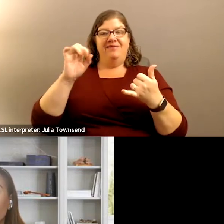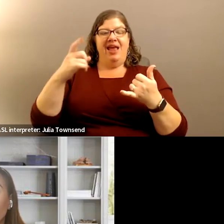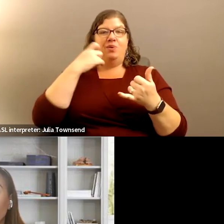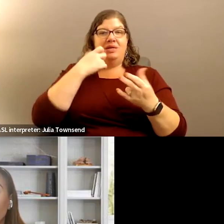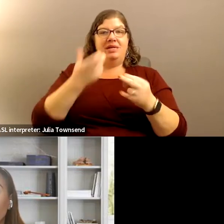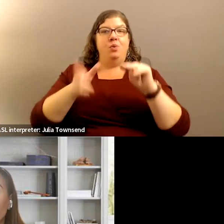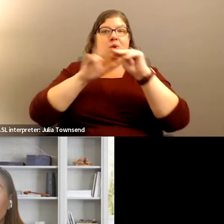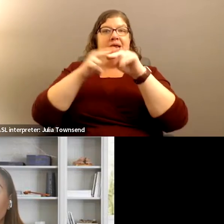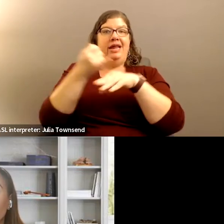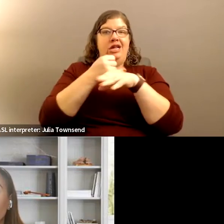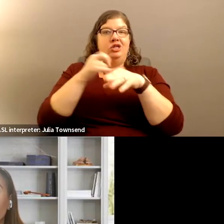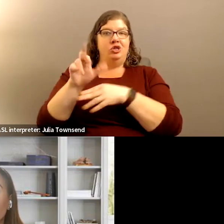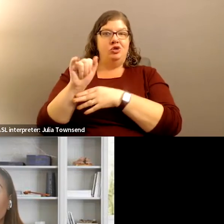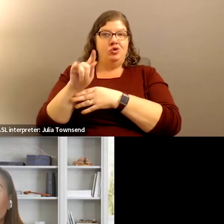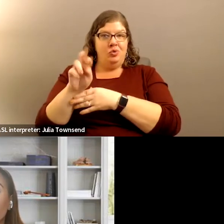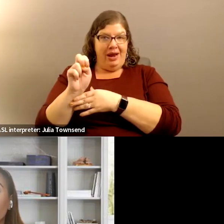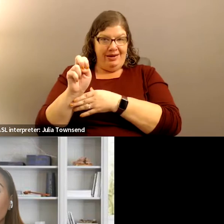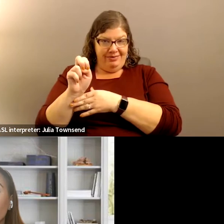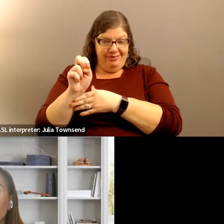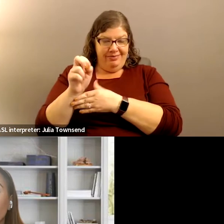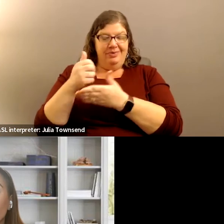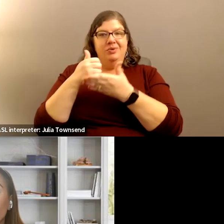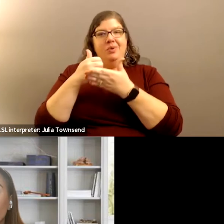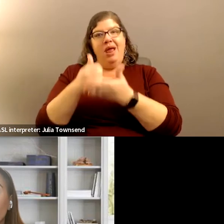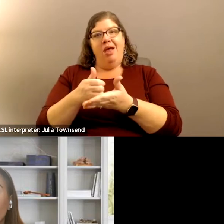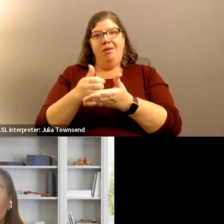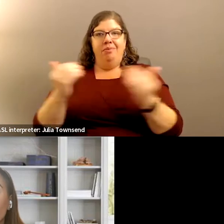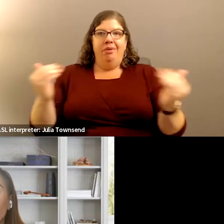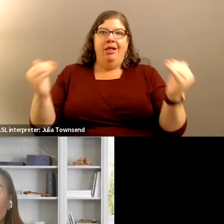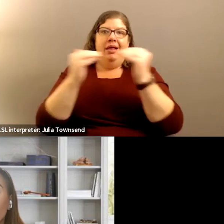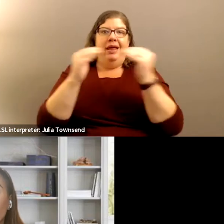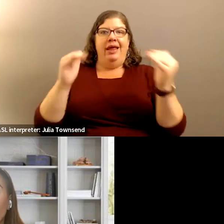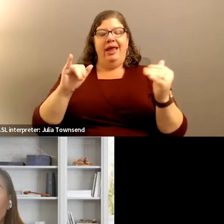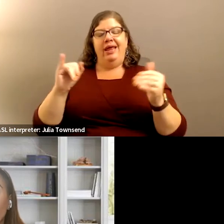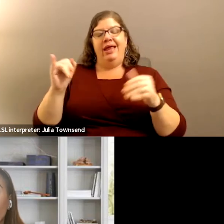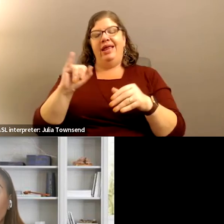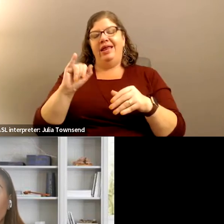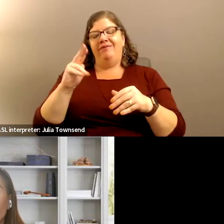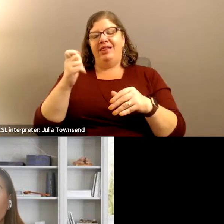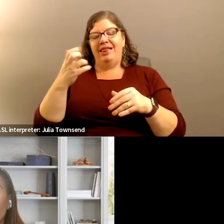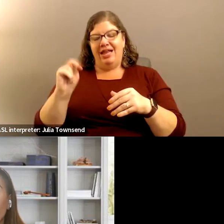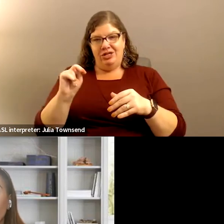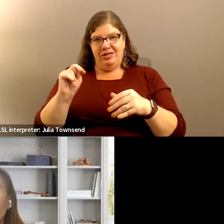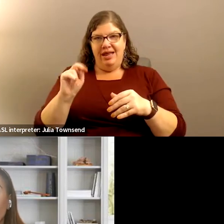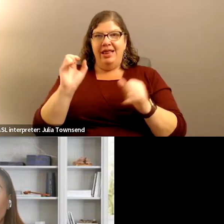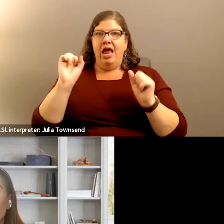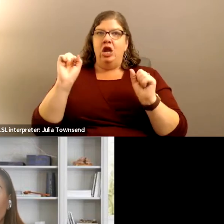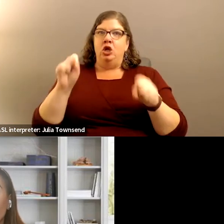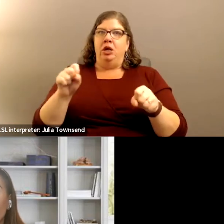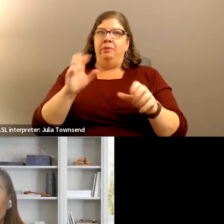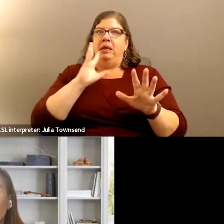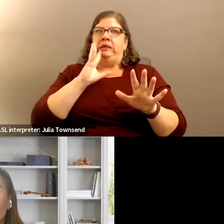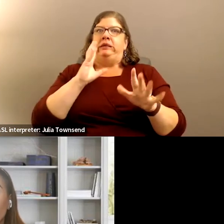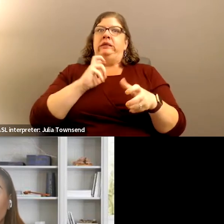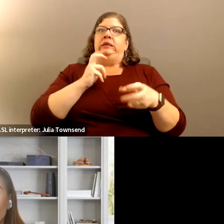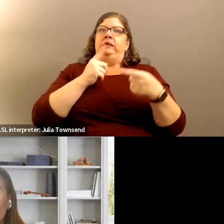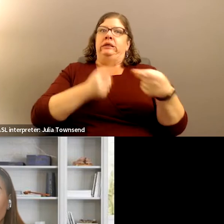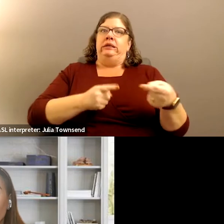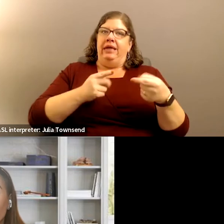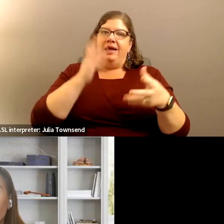raised the interest rates to help combat inflation and that it could be a nail-biting experience.